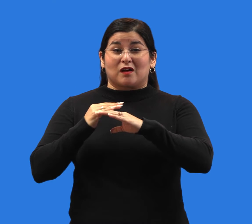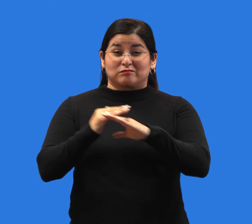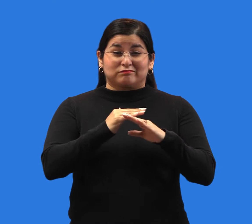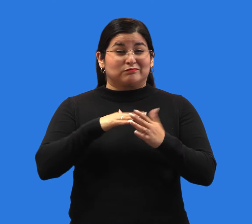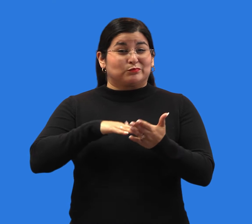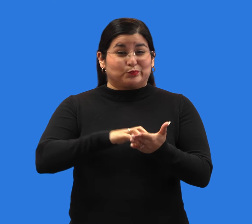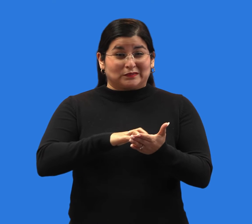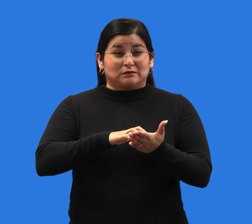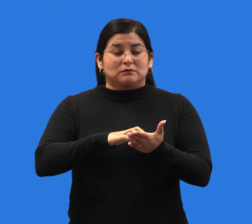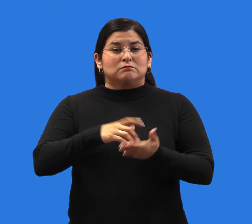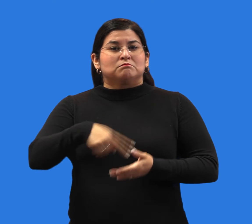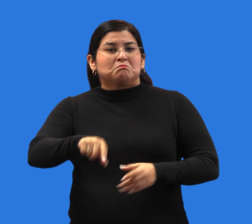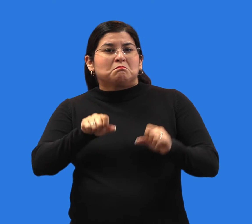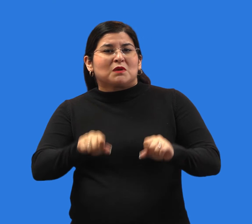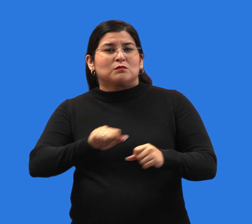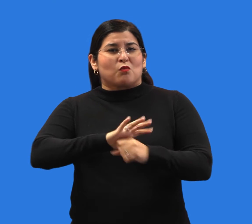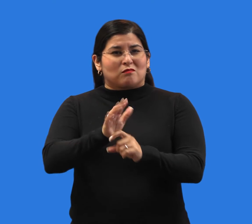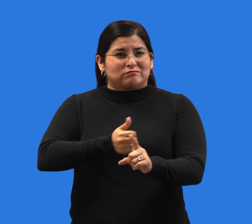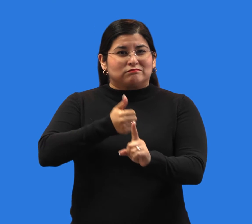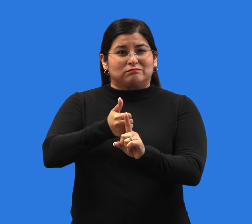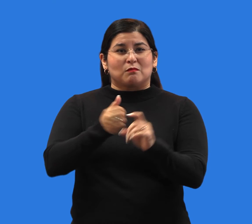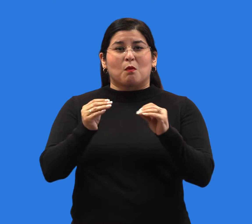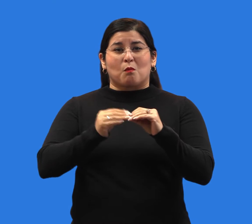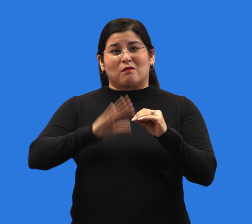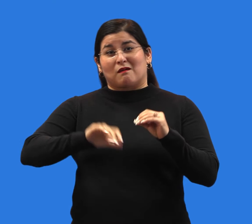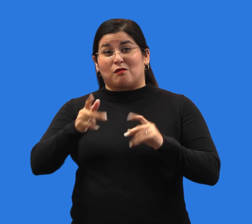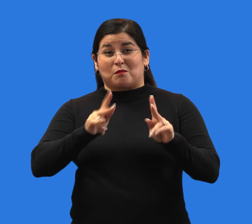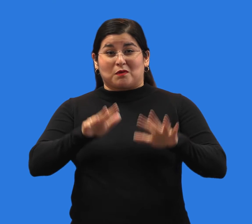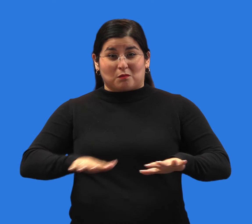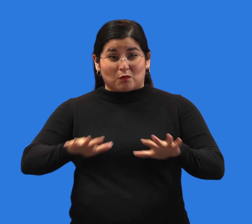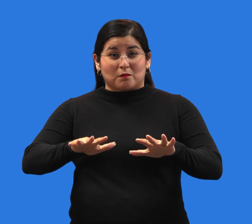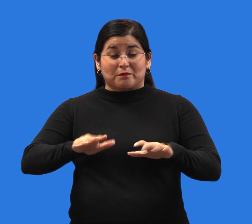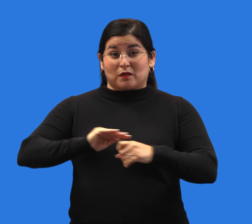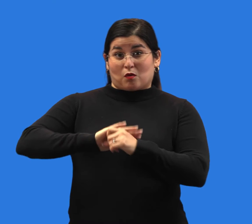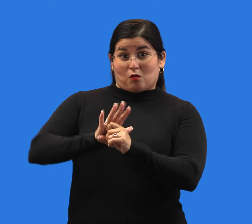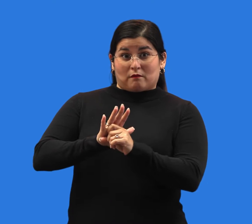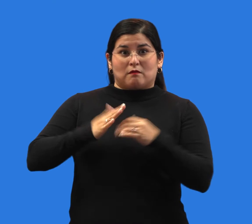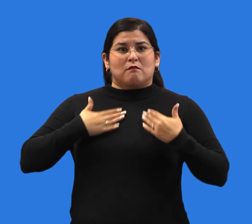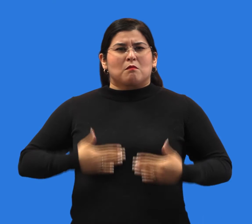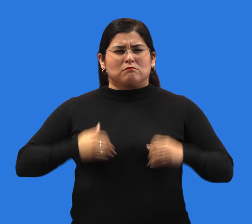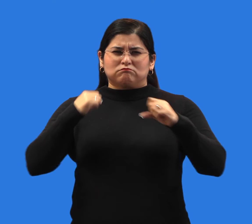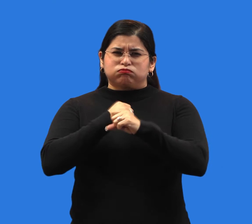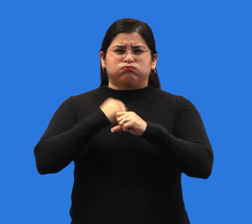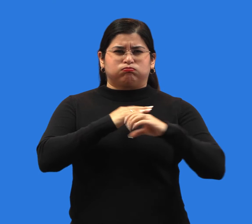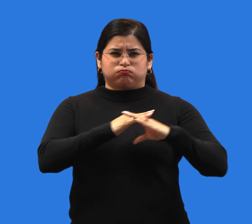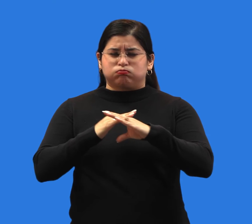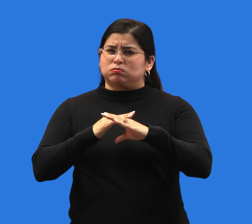immune system is the system in your body that helps fight off infections. If your immune system is weakened,